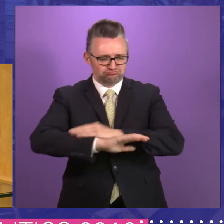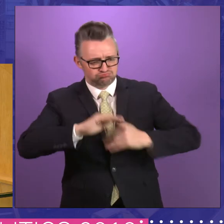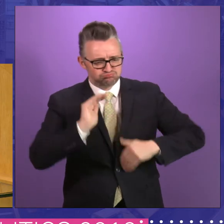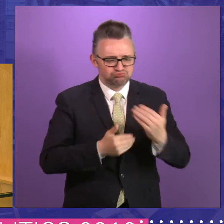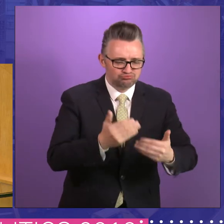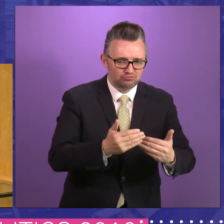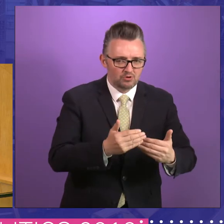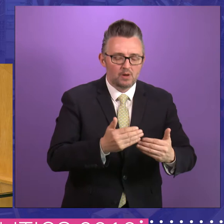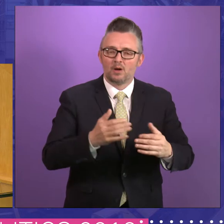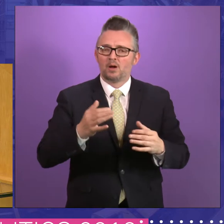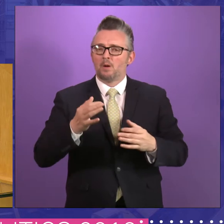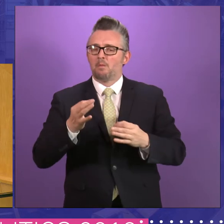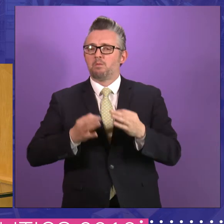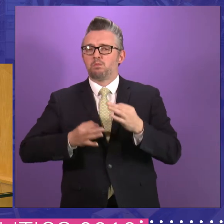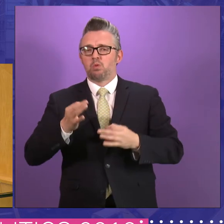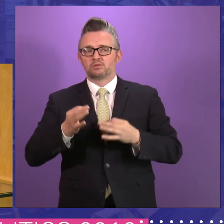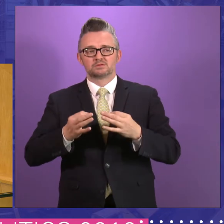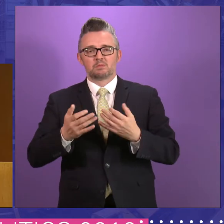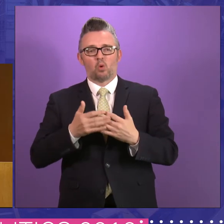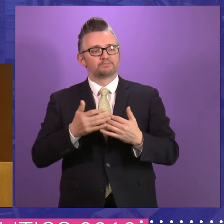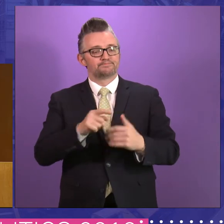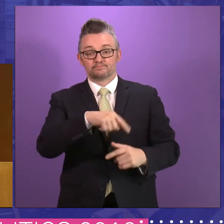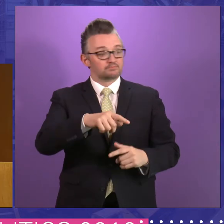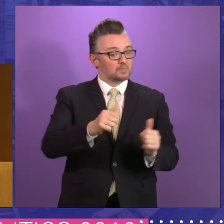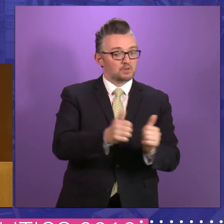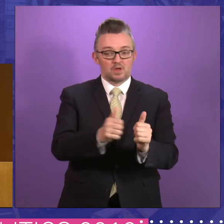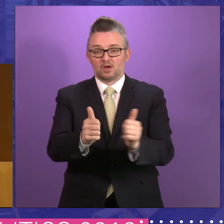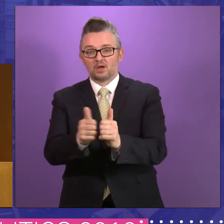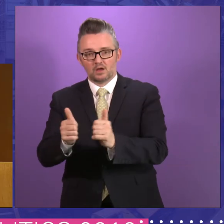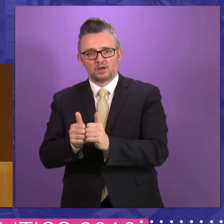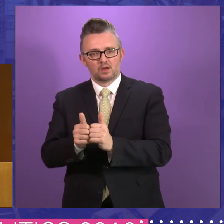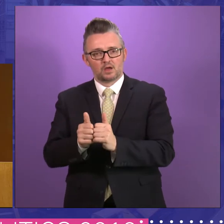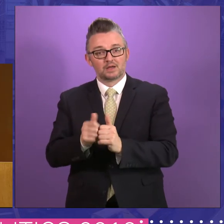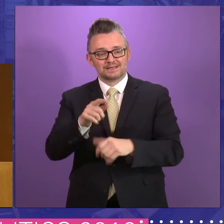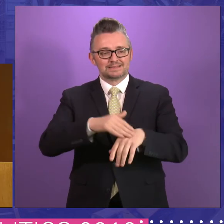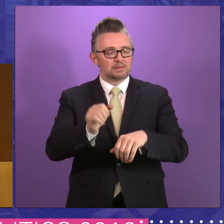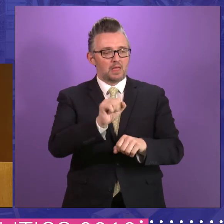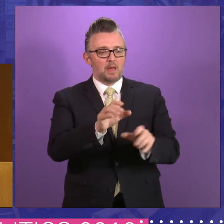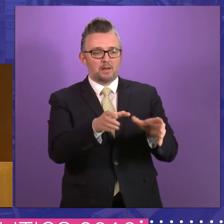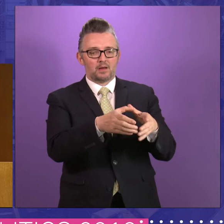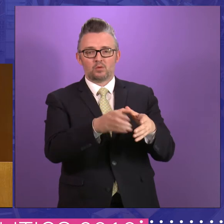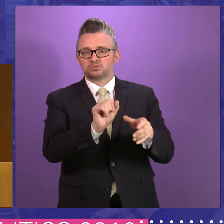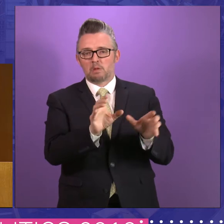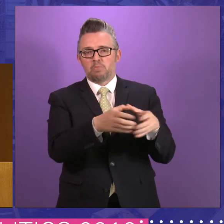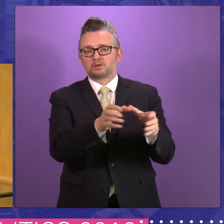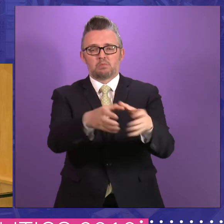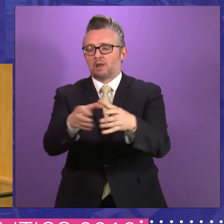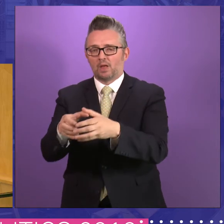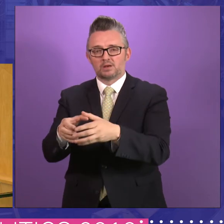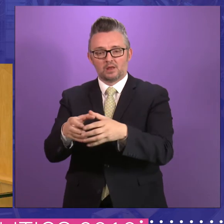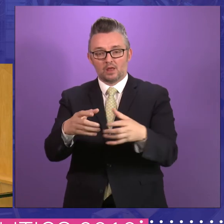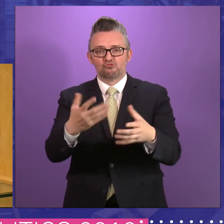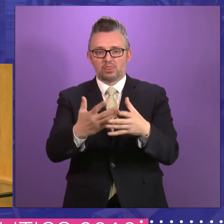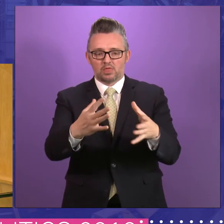the politics were much more of a compromise. People actually banded together, regardless of party allegiances, to actually come up with